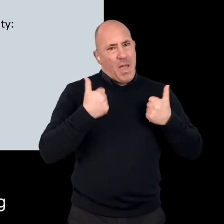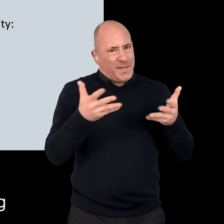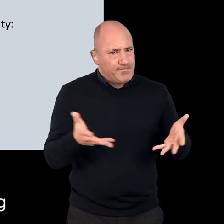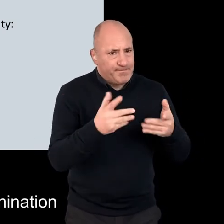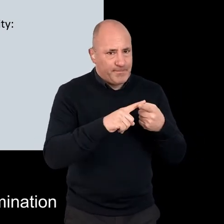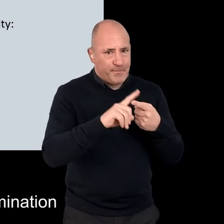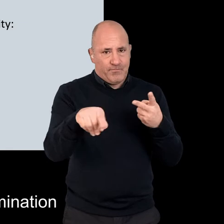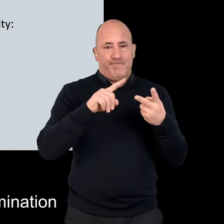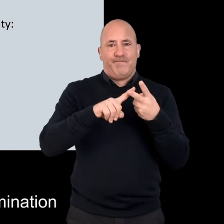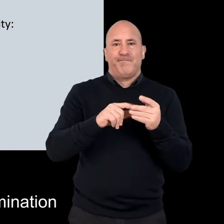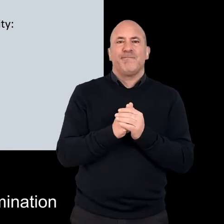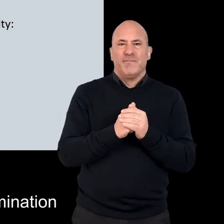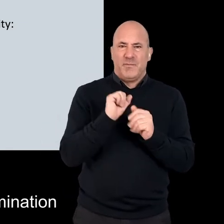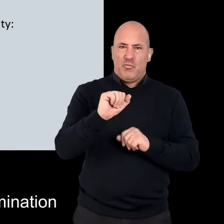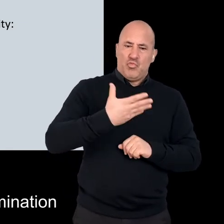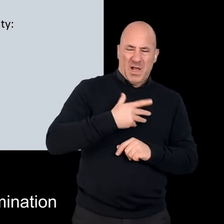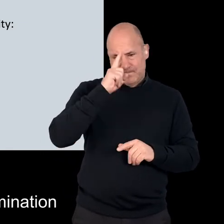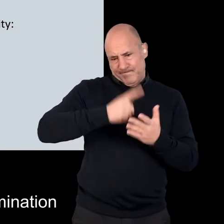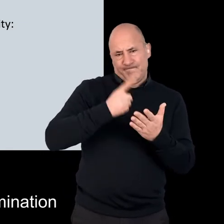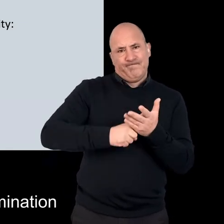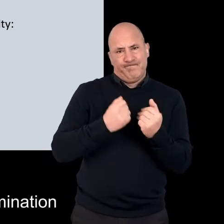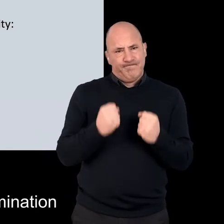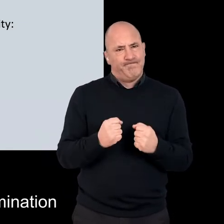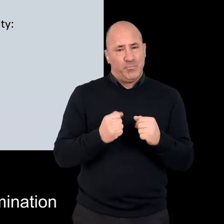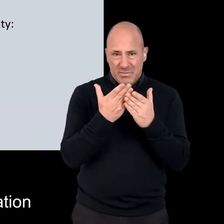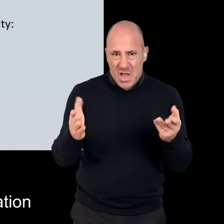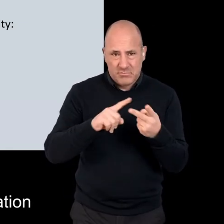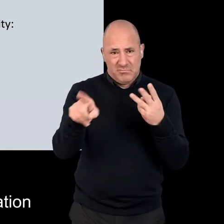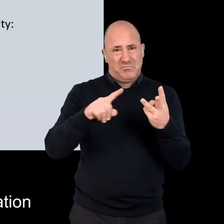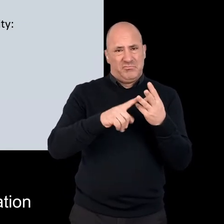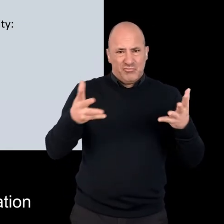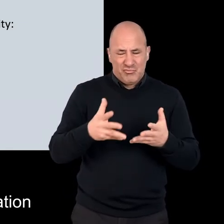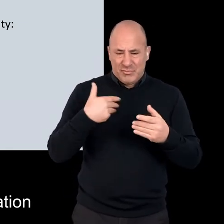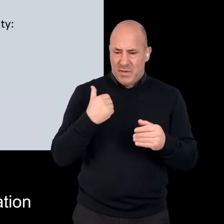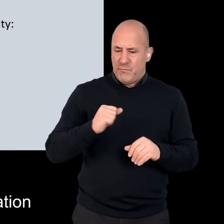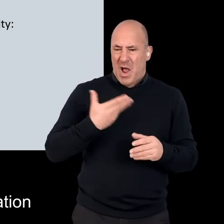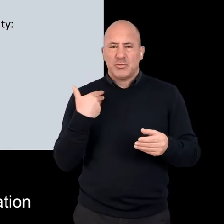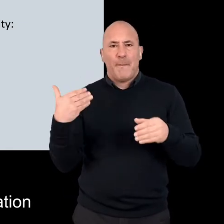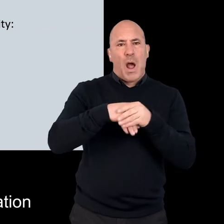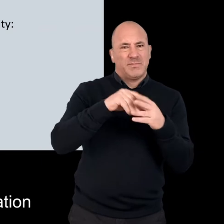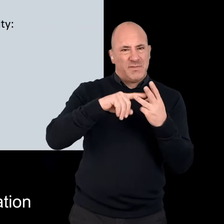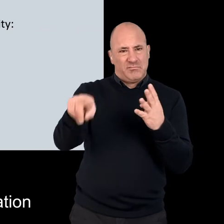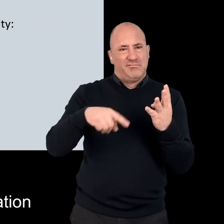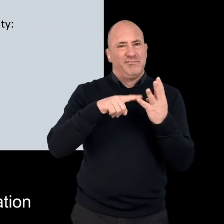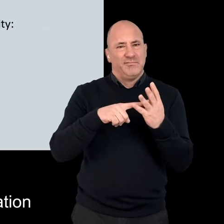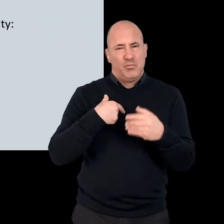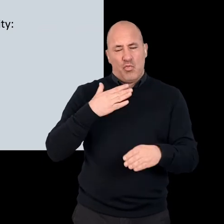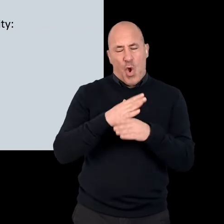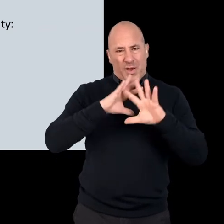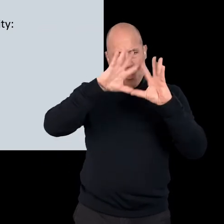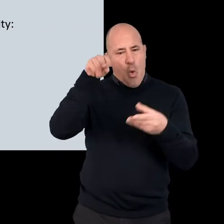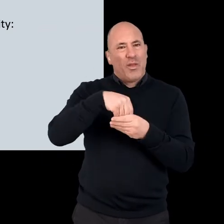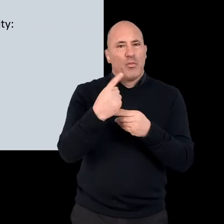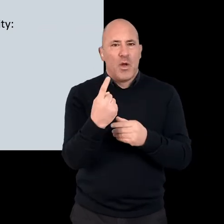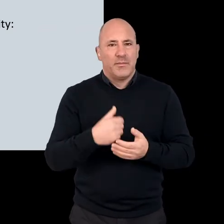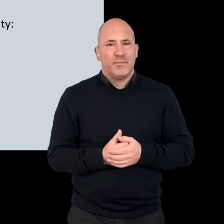wellbeing. Respecting the right to self-determination. Promoting the right to participation. Working